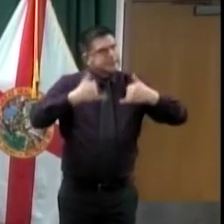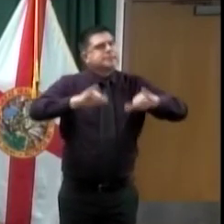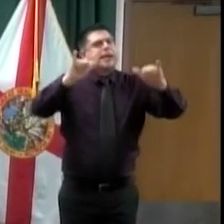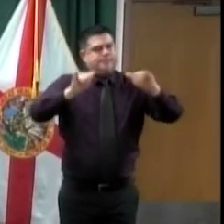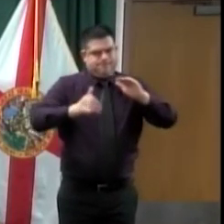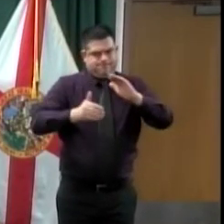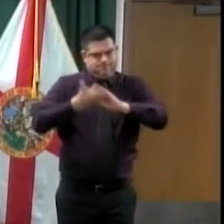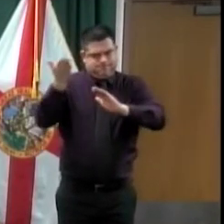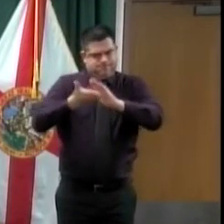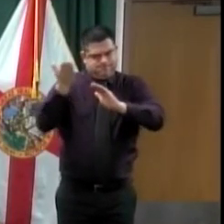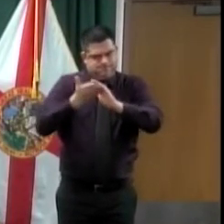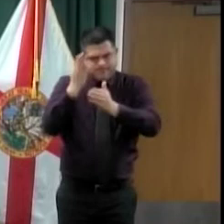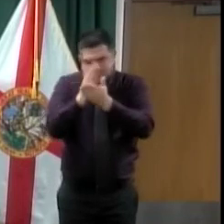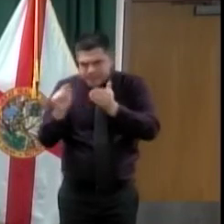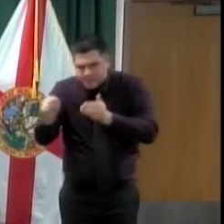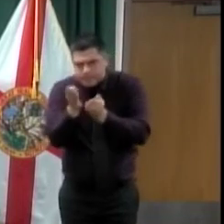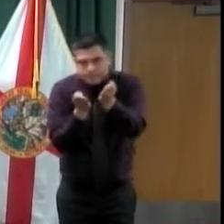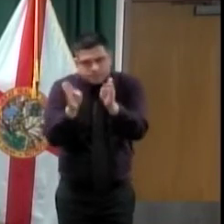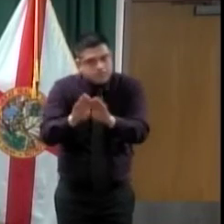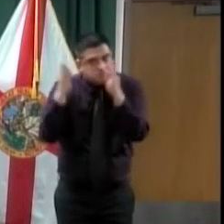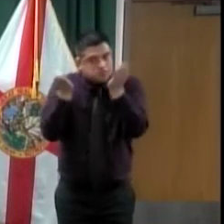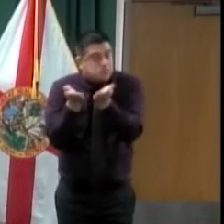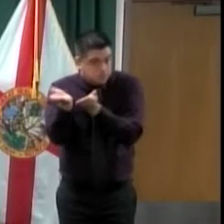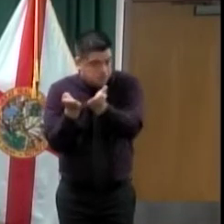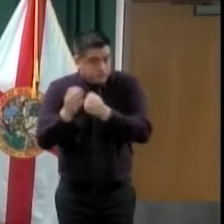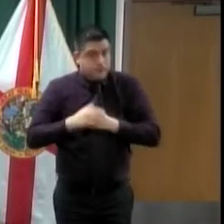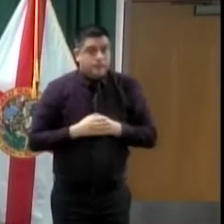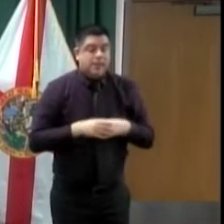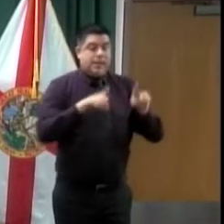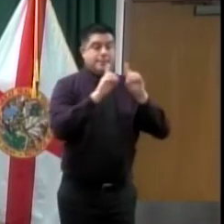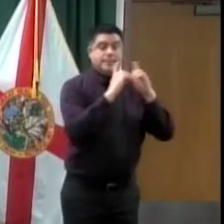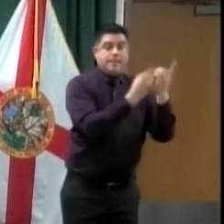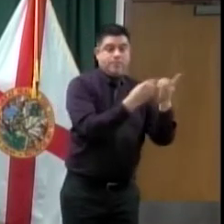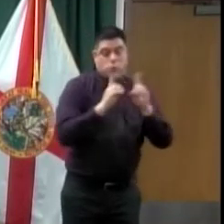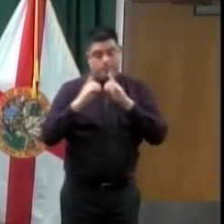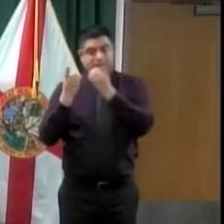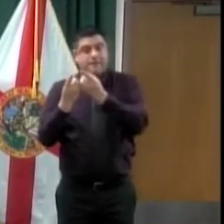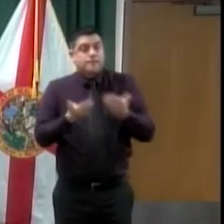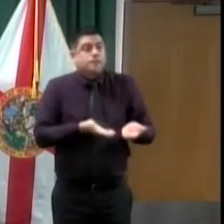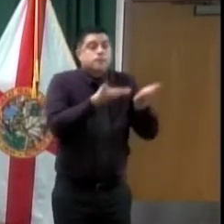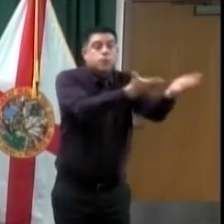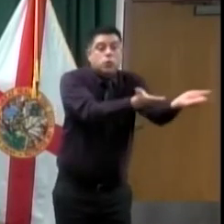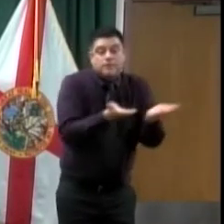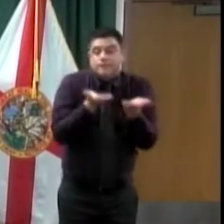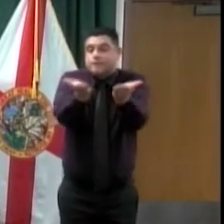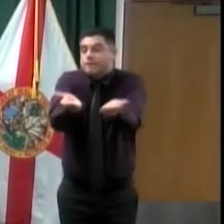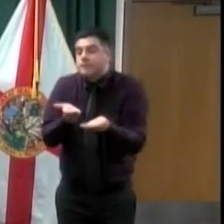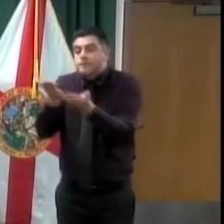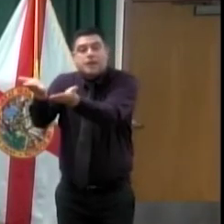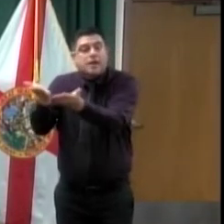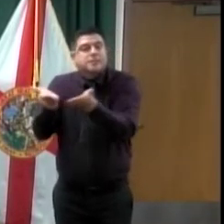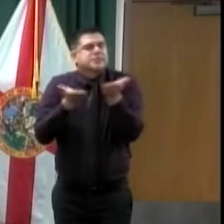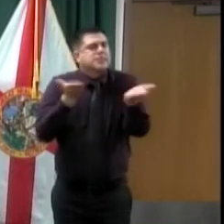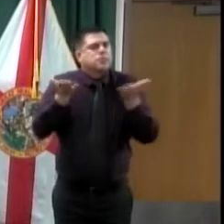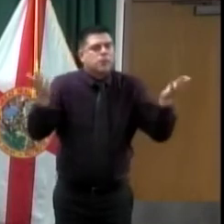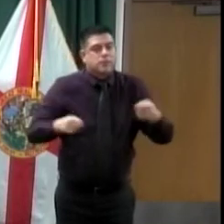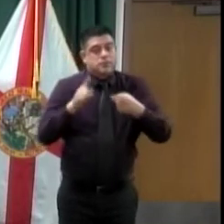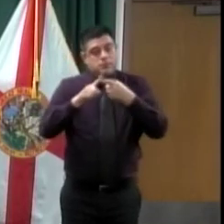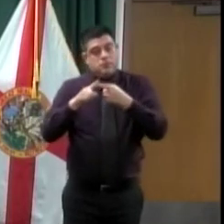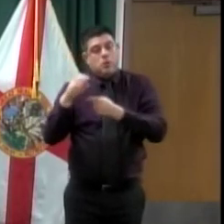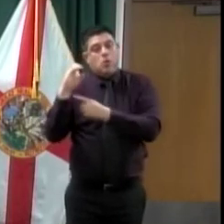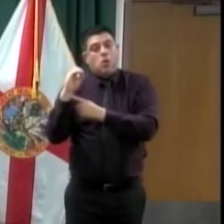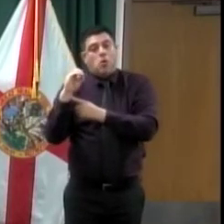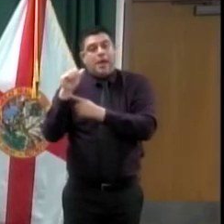that are providing direct services, first is the OASIS, which is Seminole County's only homeless resource